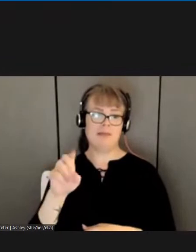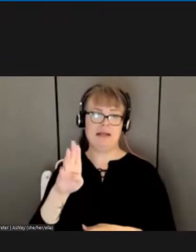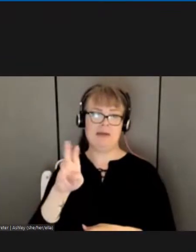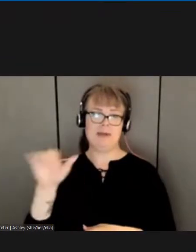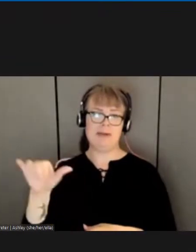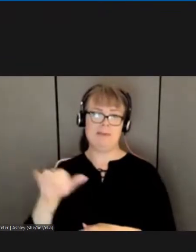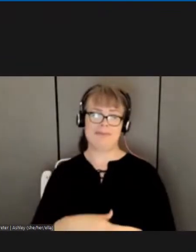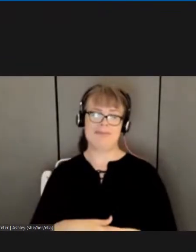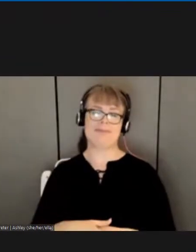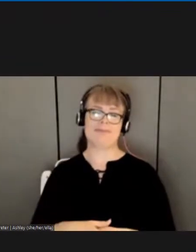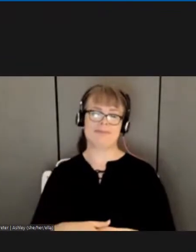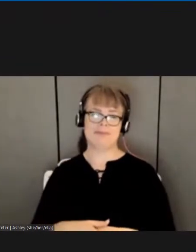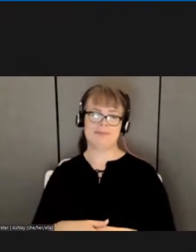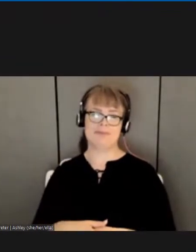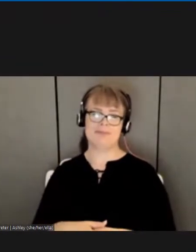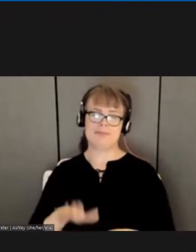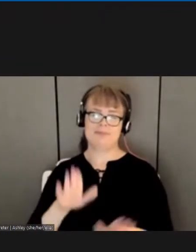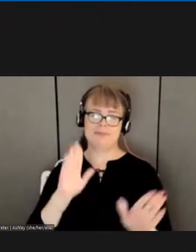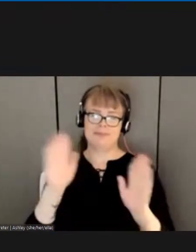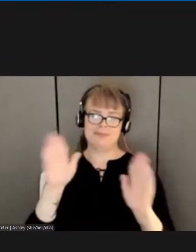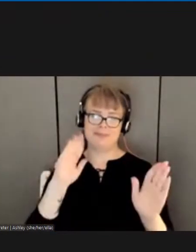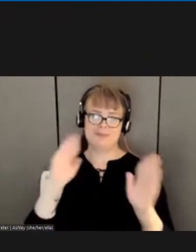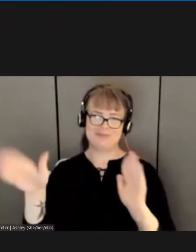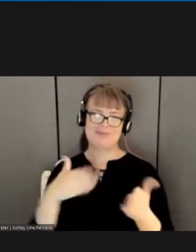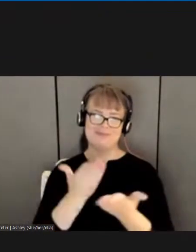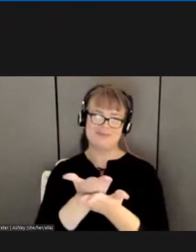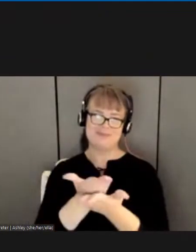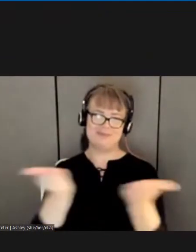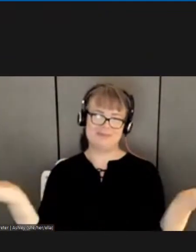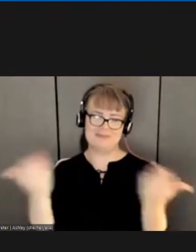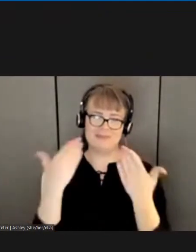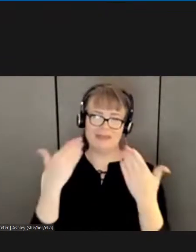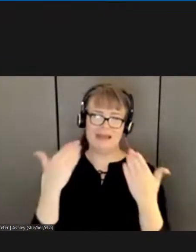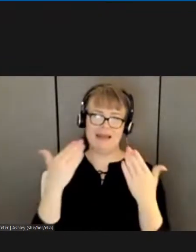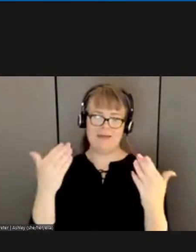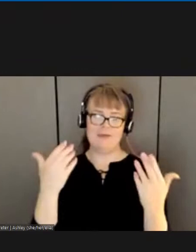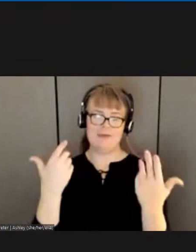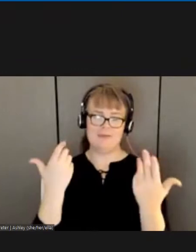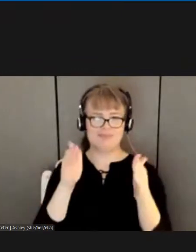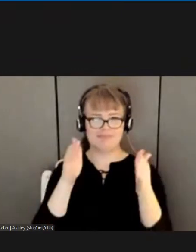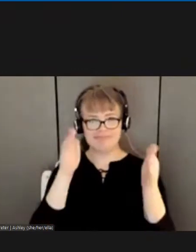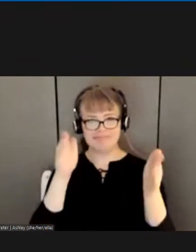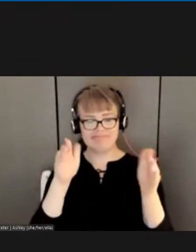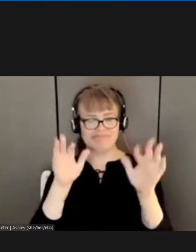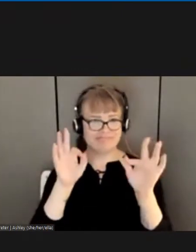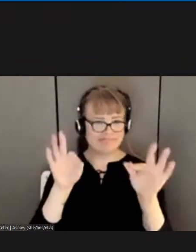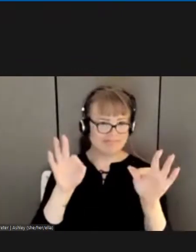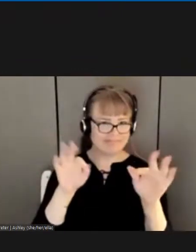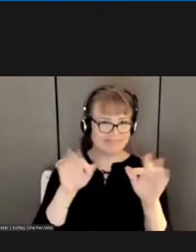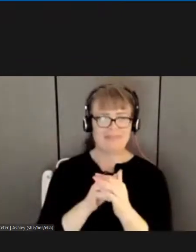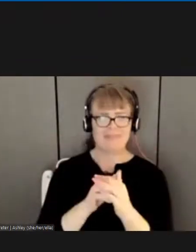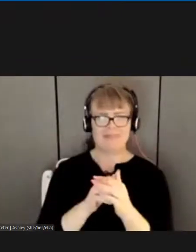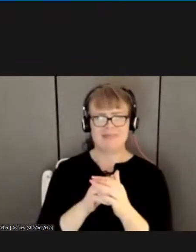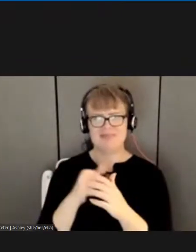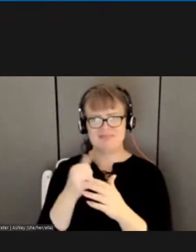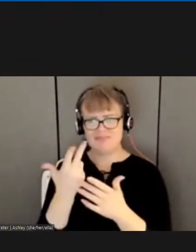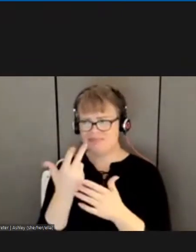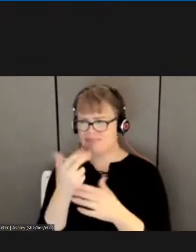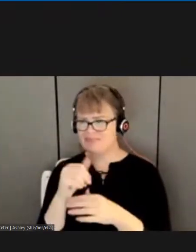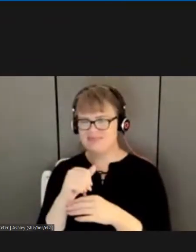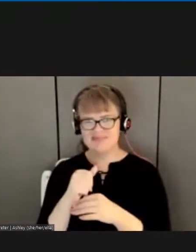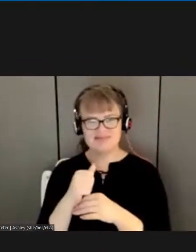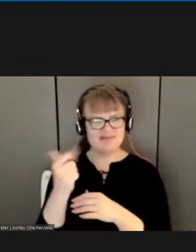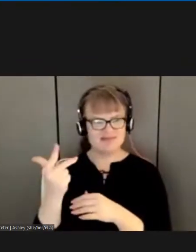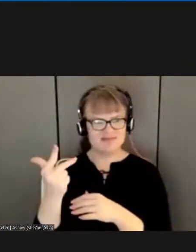so everybody thank you so much for staying on board and you know to do three of them to in